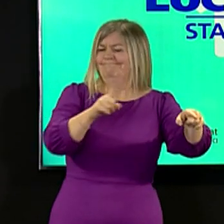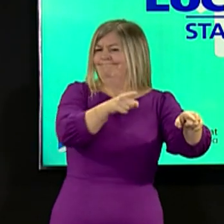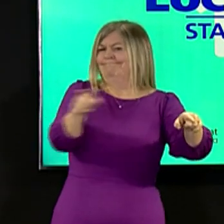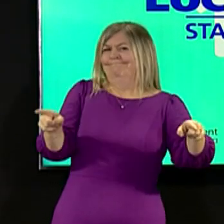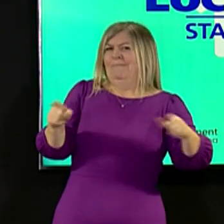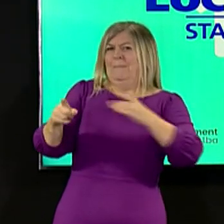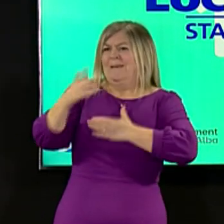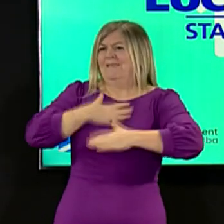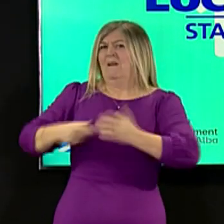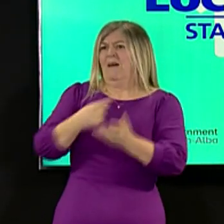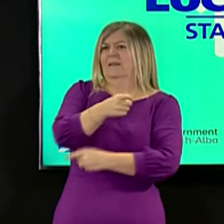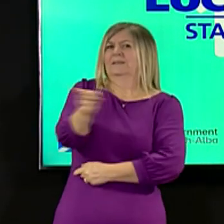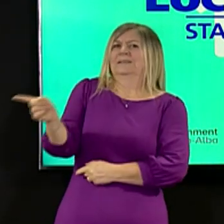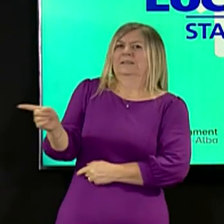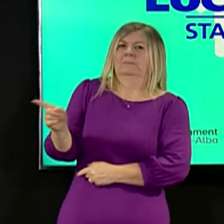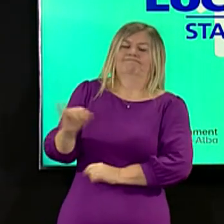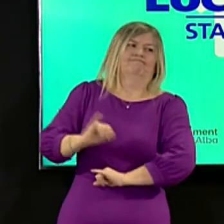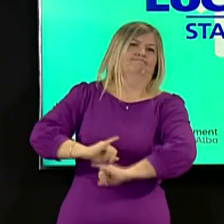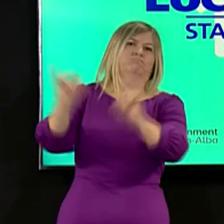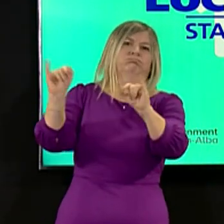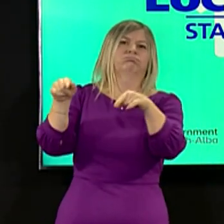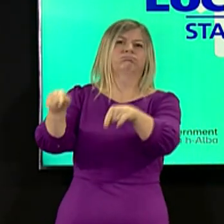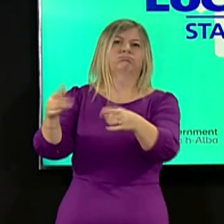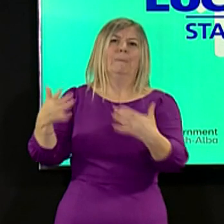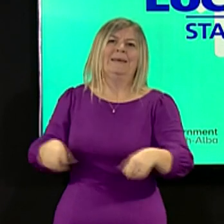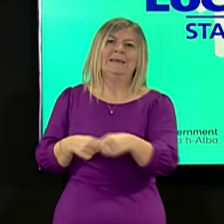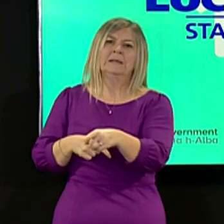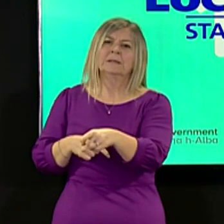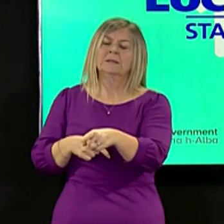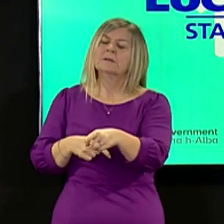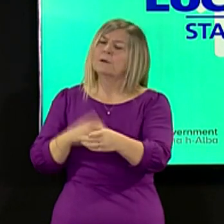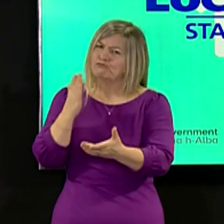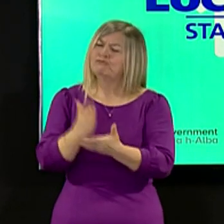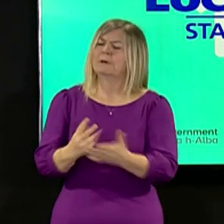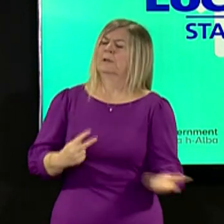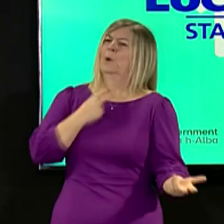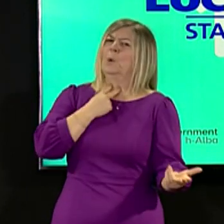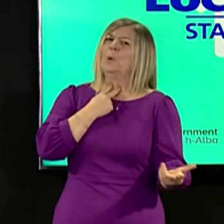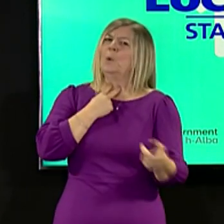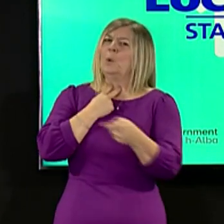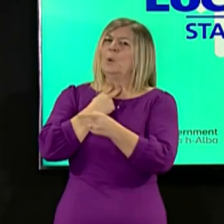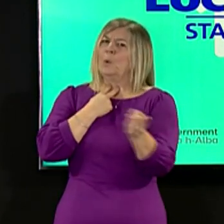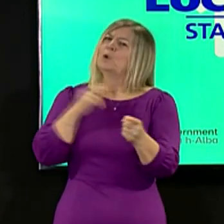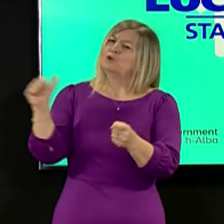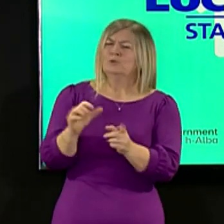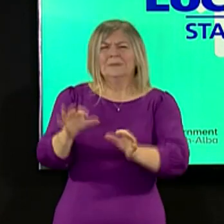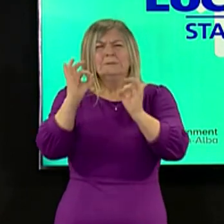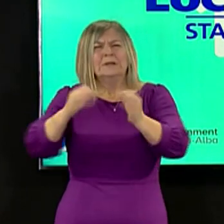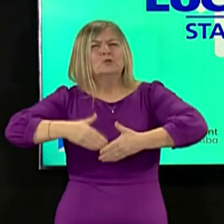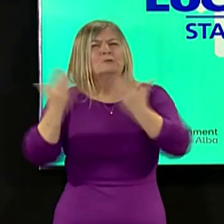has been an absolute disgrace and has undoubtedly cast a shadow over what should have been a special day for the team.